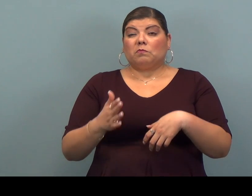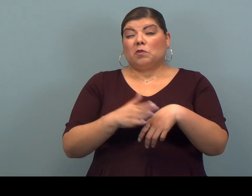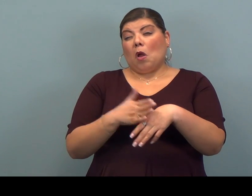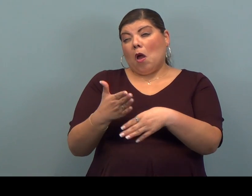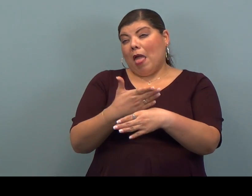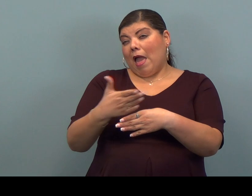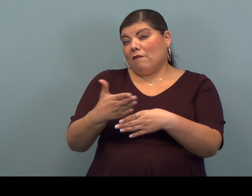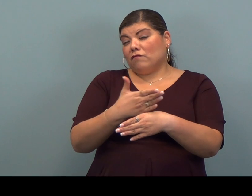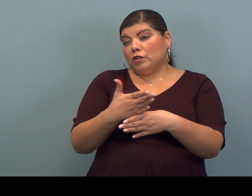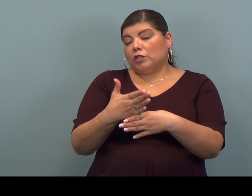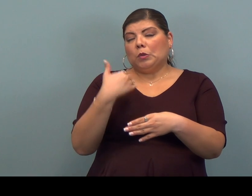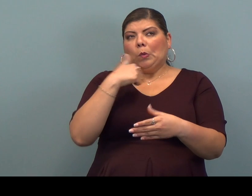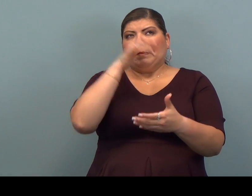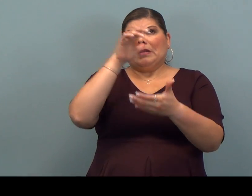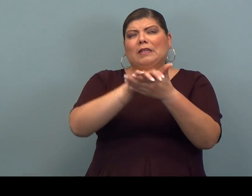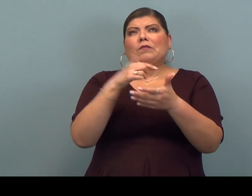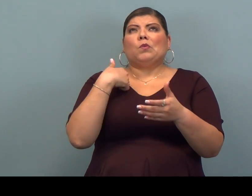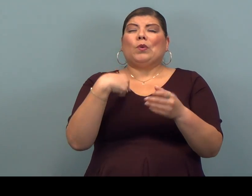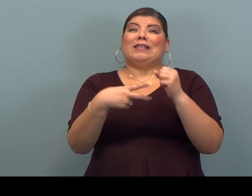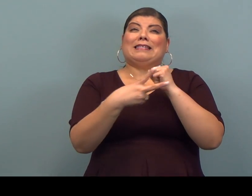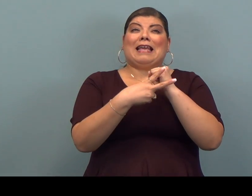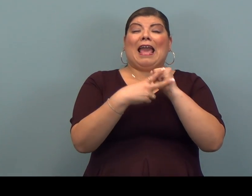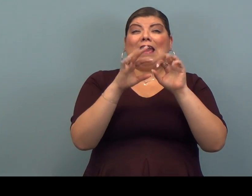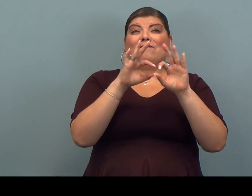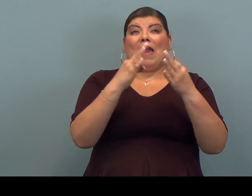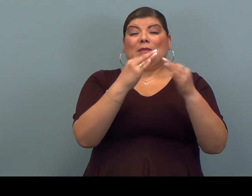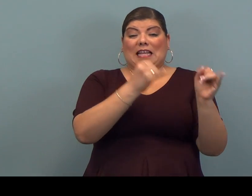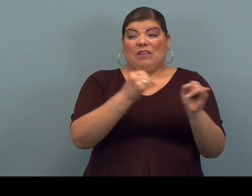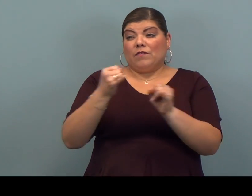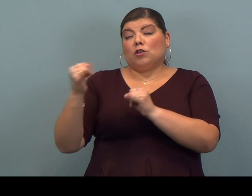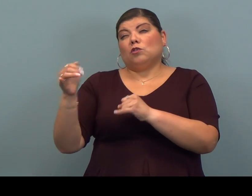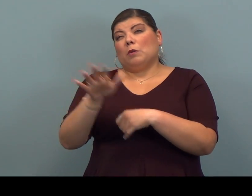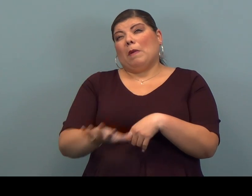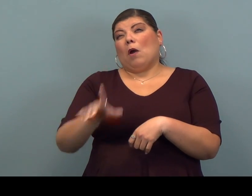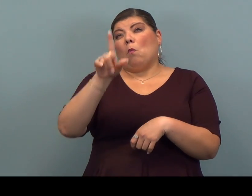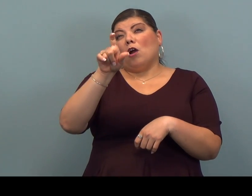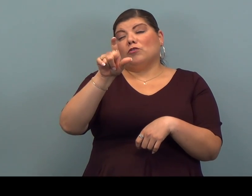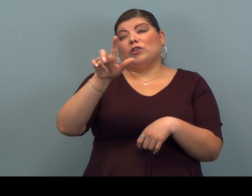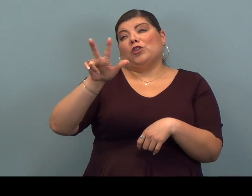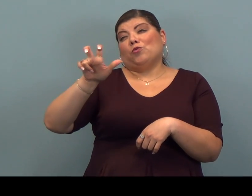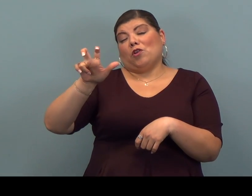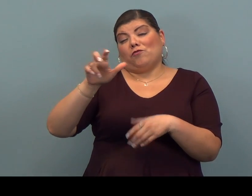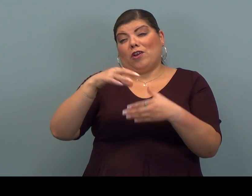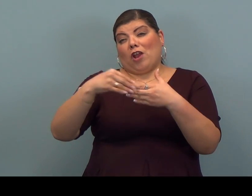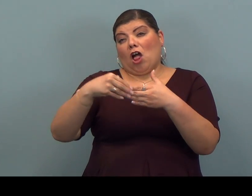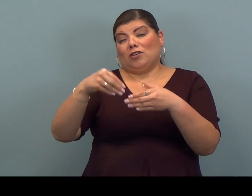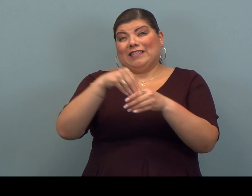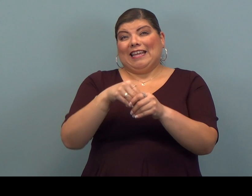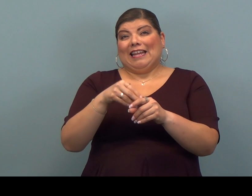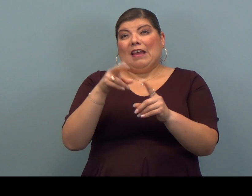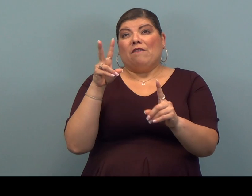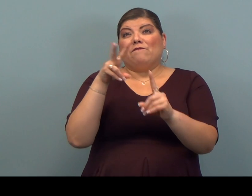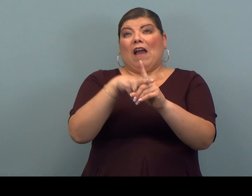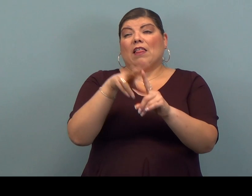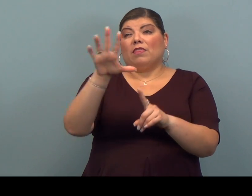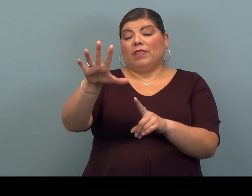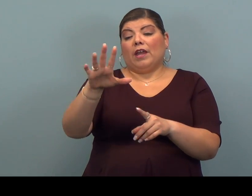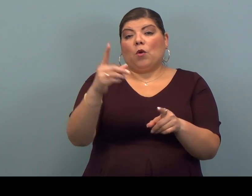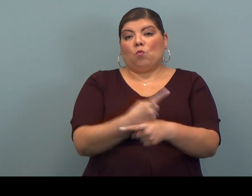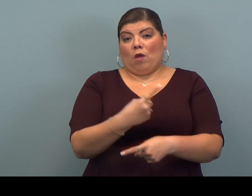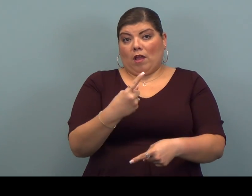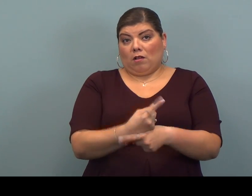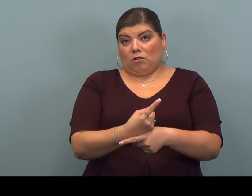On average, we believe that we save families and individuals between $100 to $300 in filing their